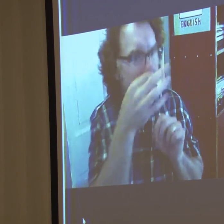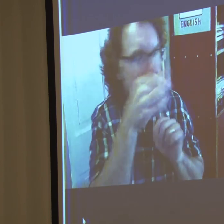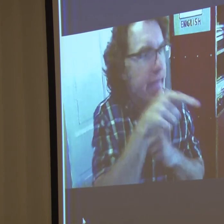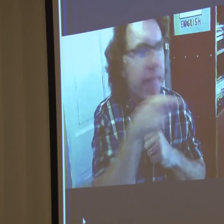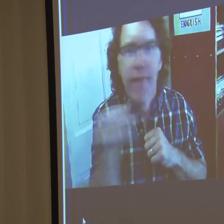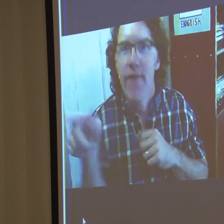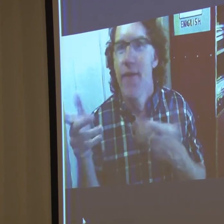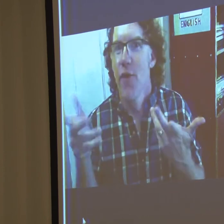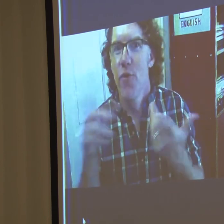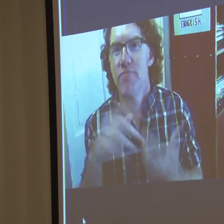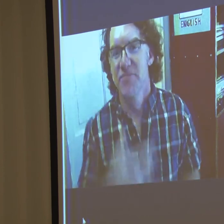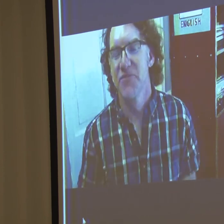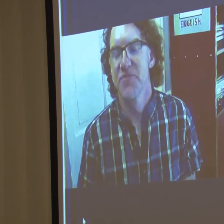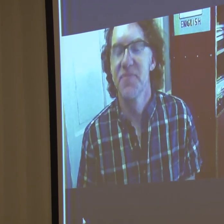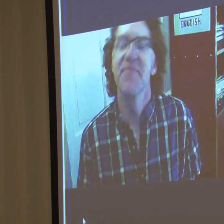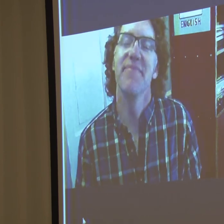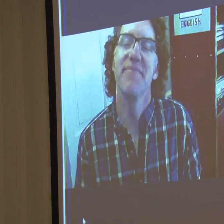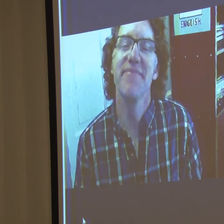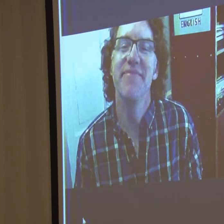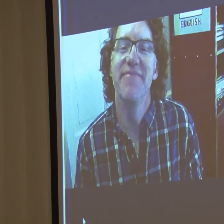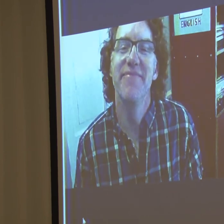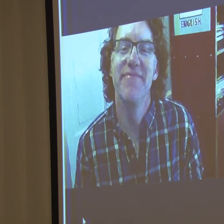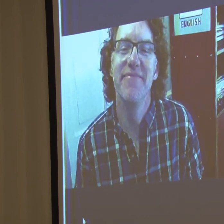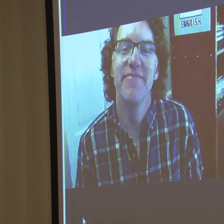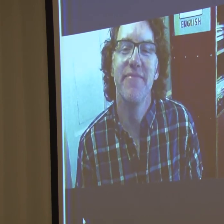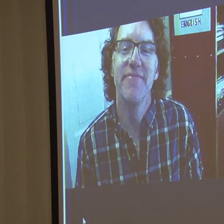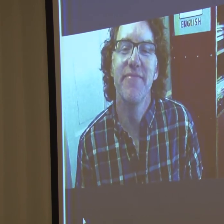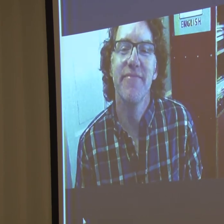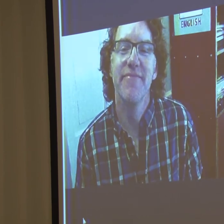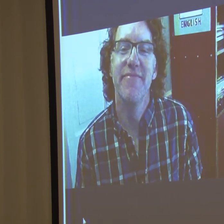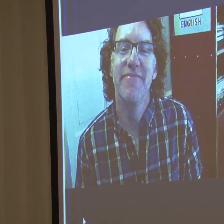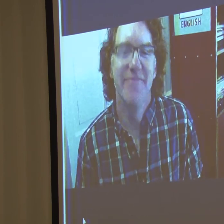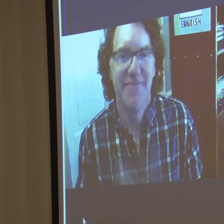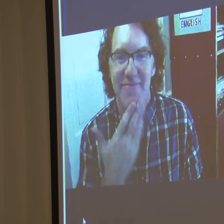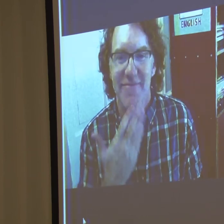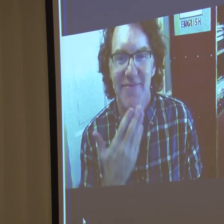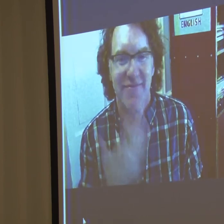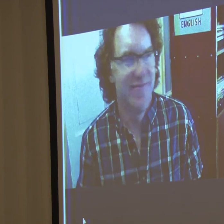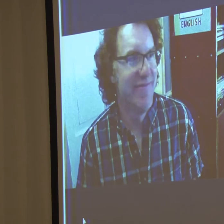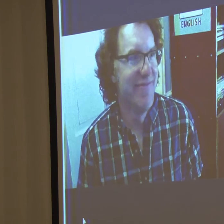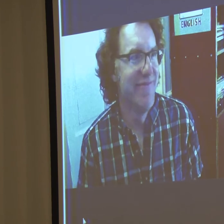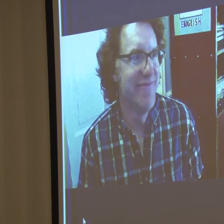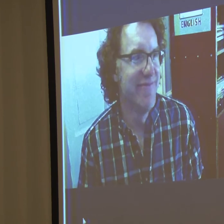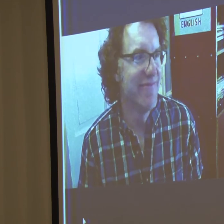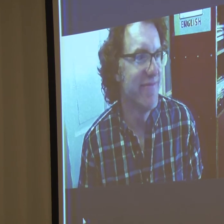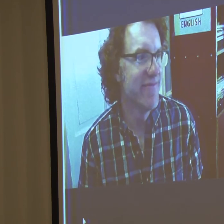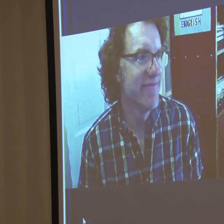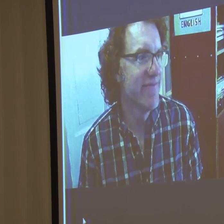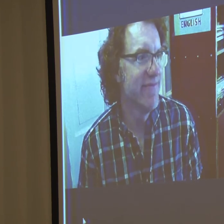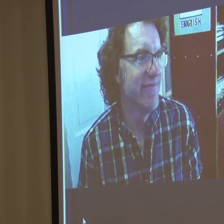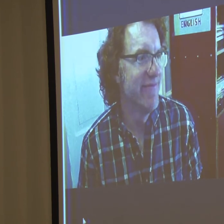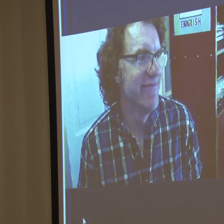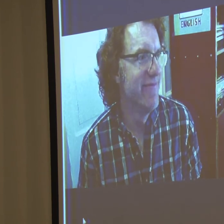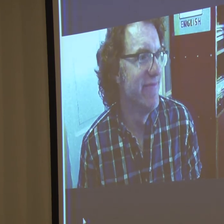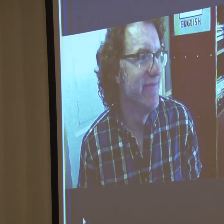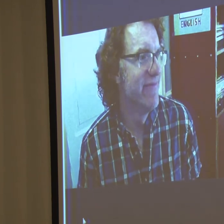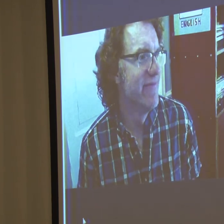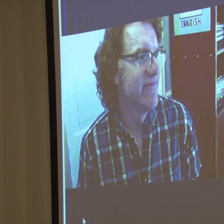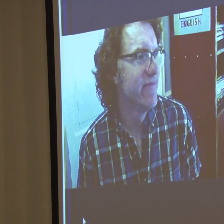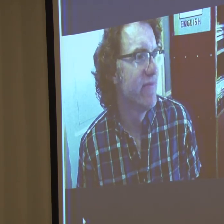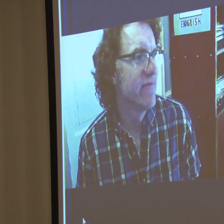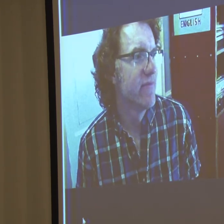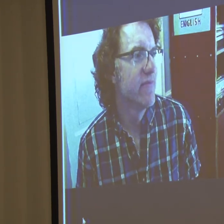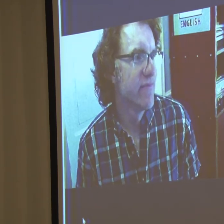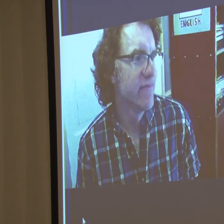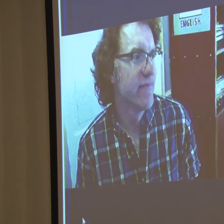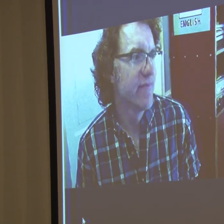Okay. You know. Oftentimes, you know, if a country is close by one another and they do have exposure to one another, then they may